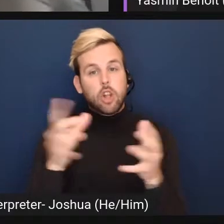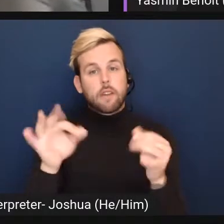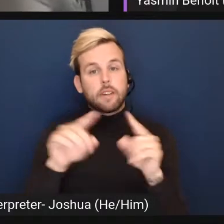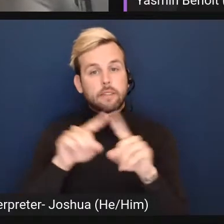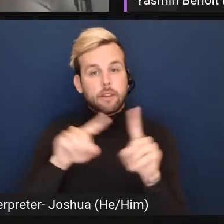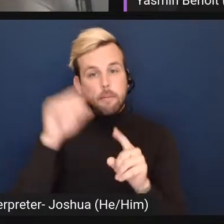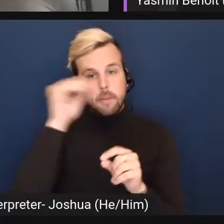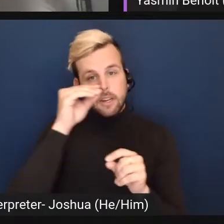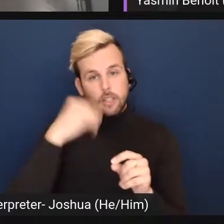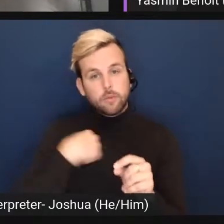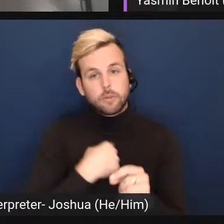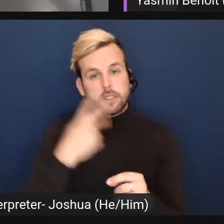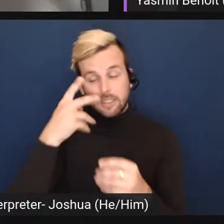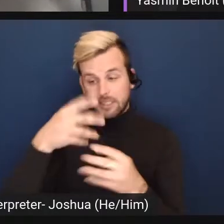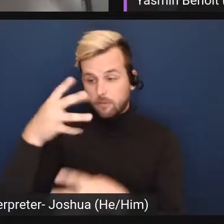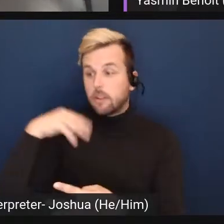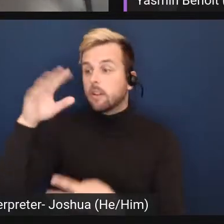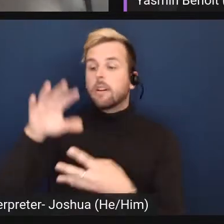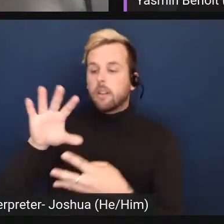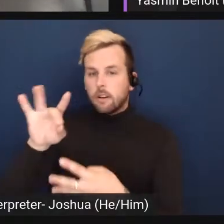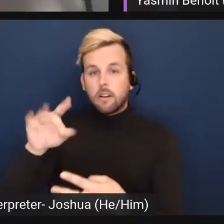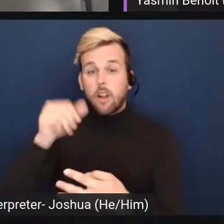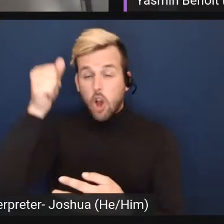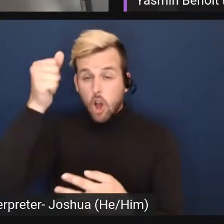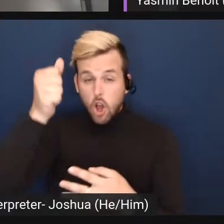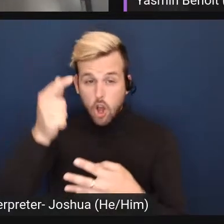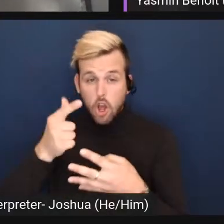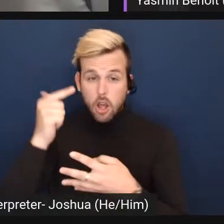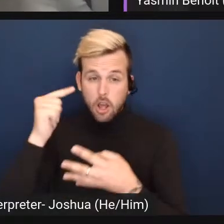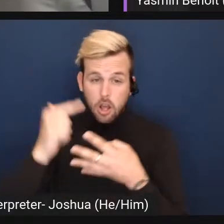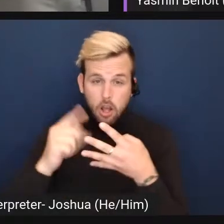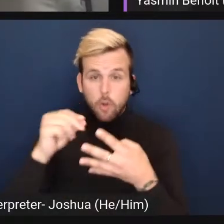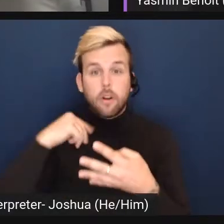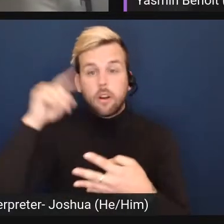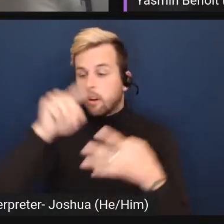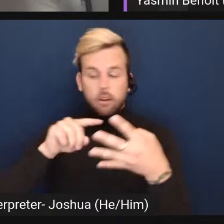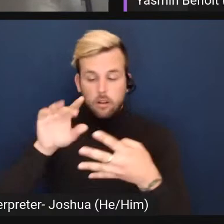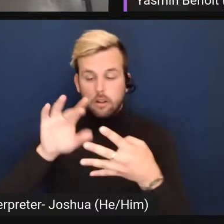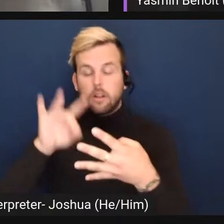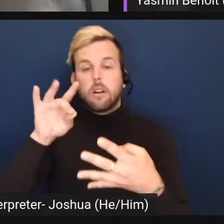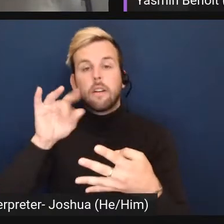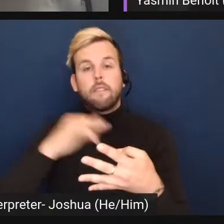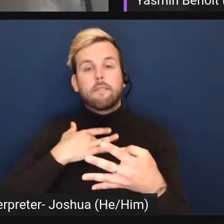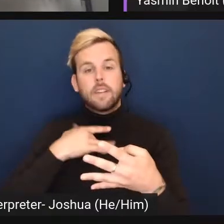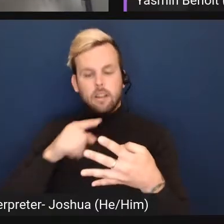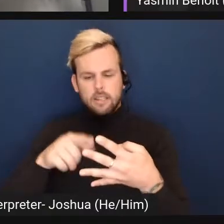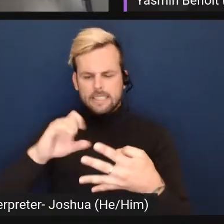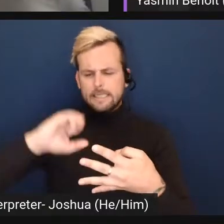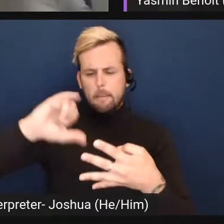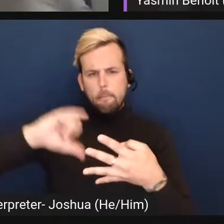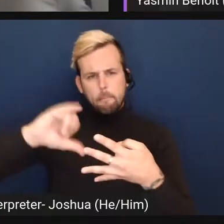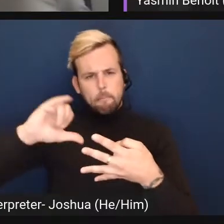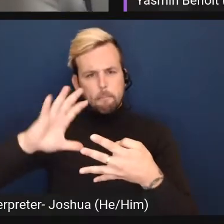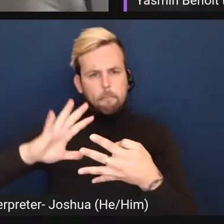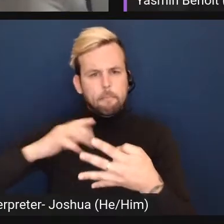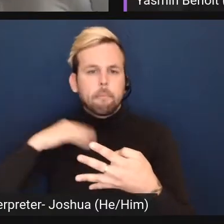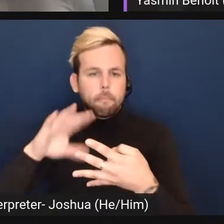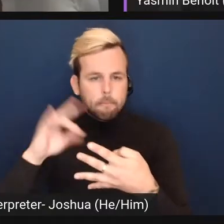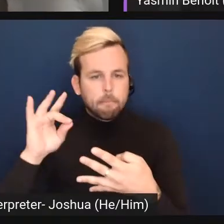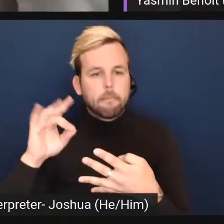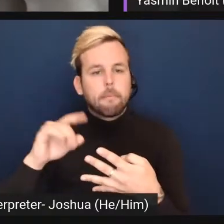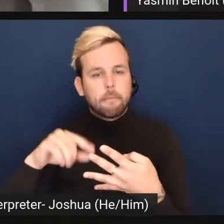different opinions that we were seeing. So instead of going through every single thing, we're just highlighting some that felt representative for those who are